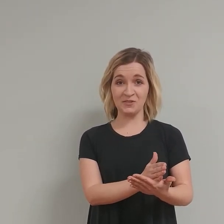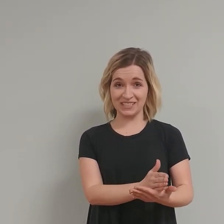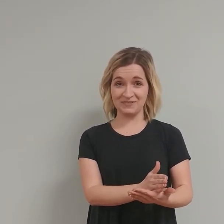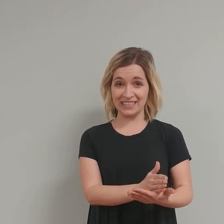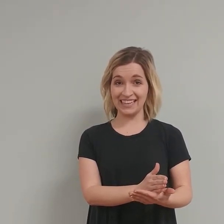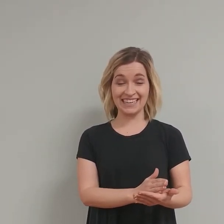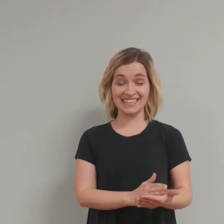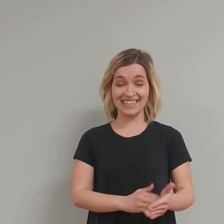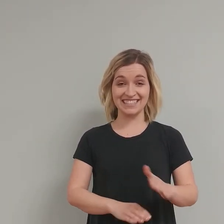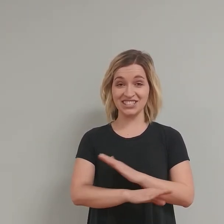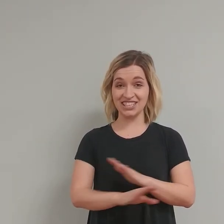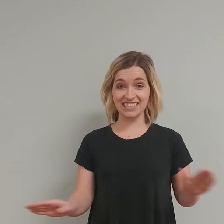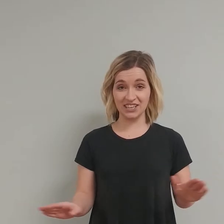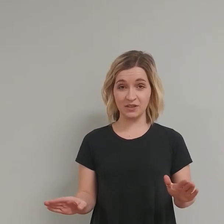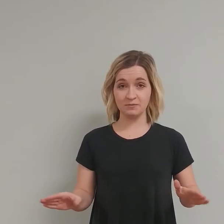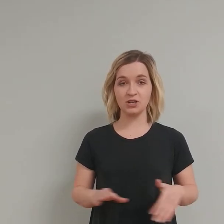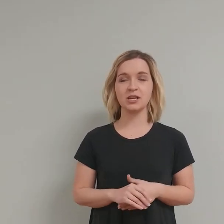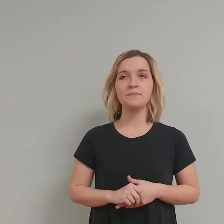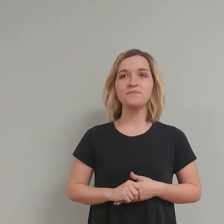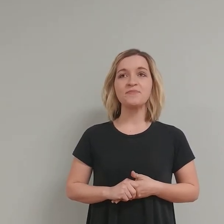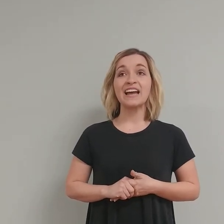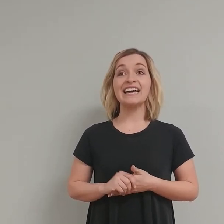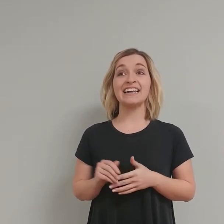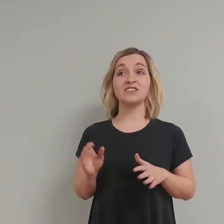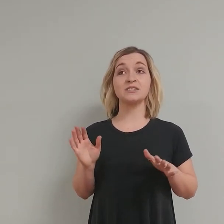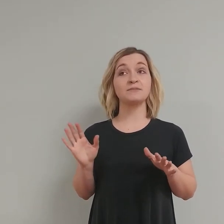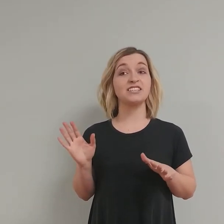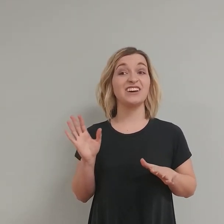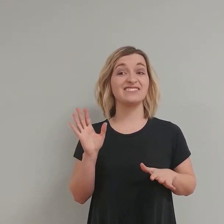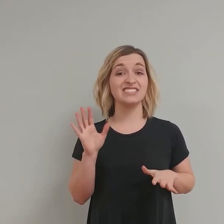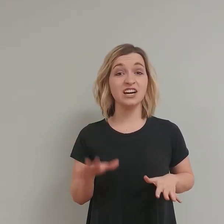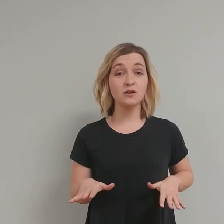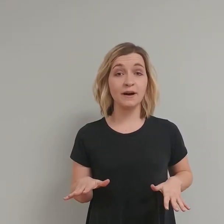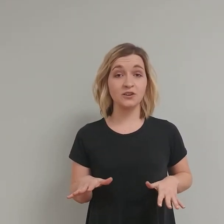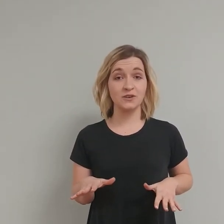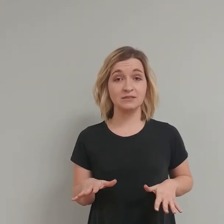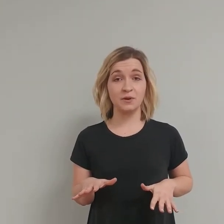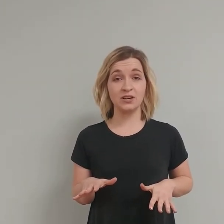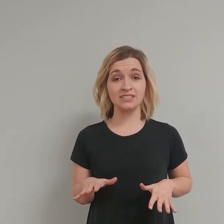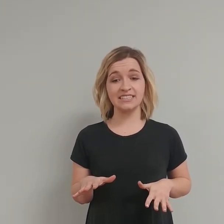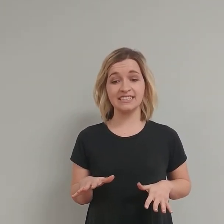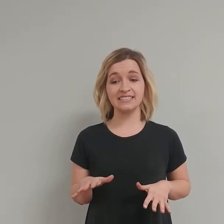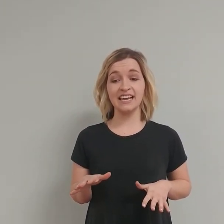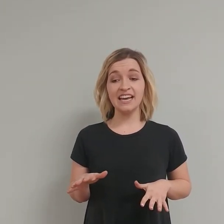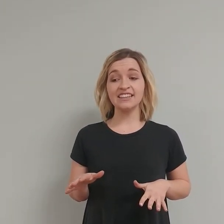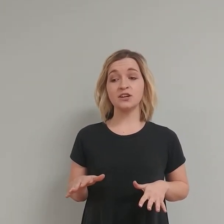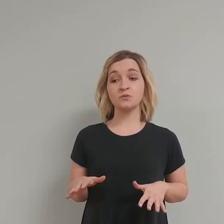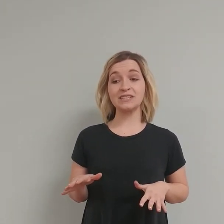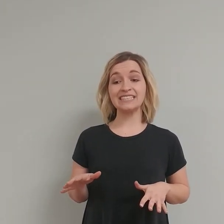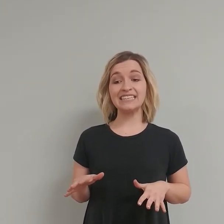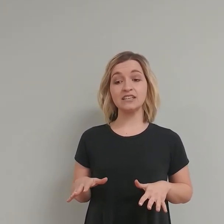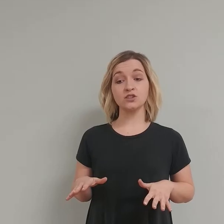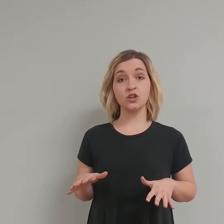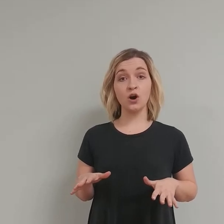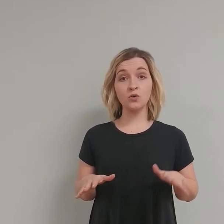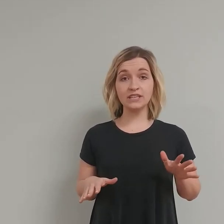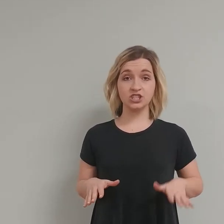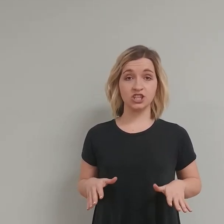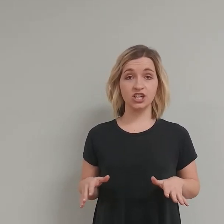recipe. Like, it tasted just like Quest Bars. And now something you have to know about Quest Bars is they're really low in sugar,